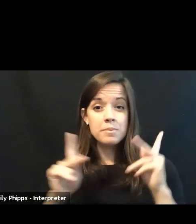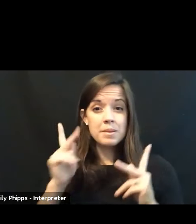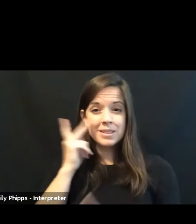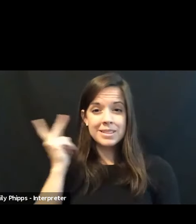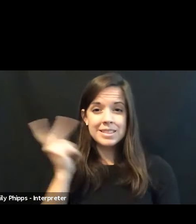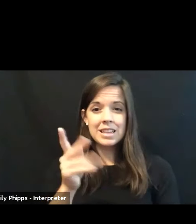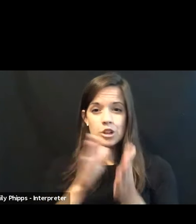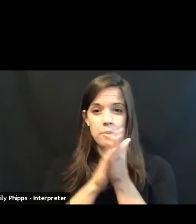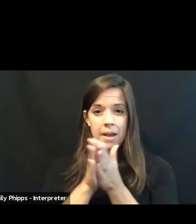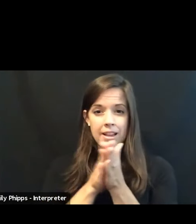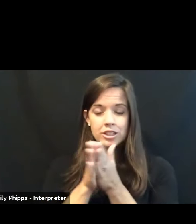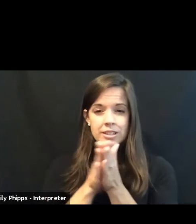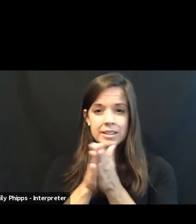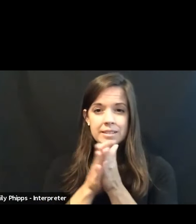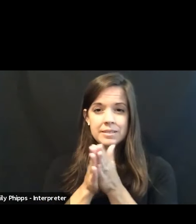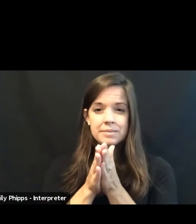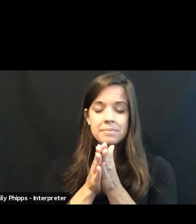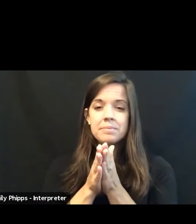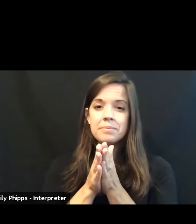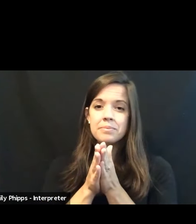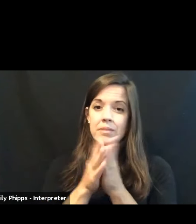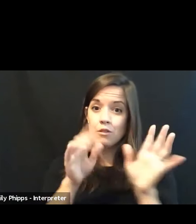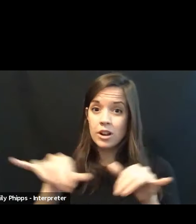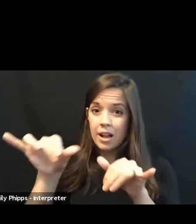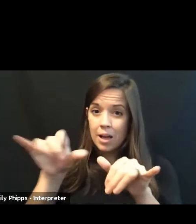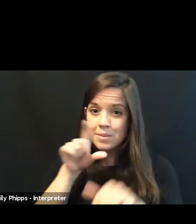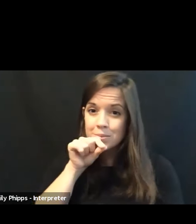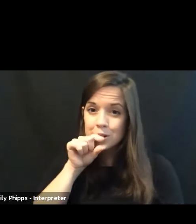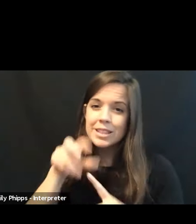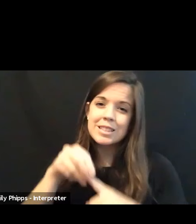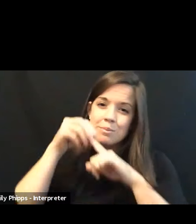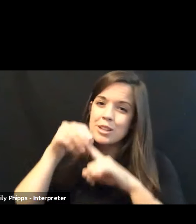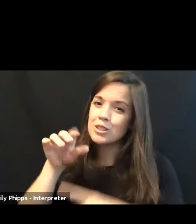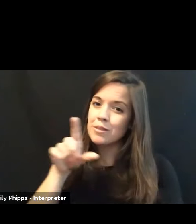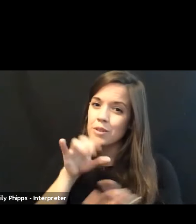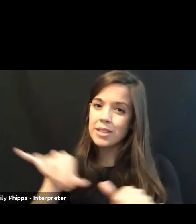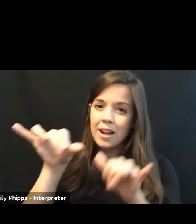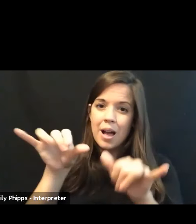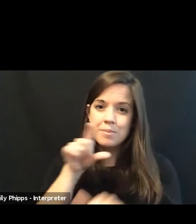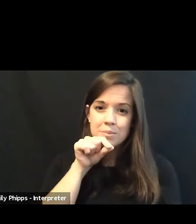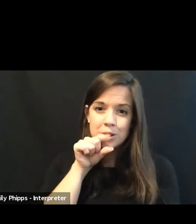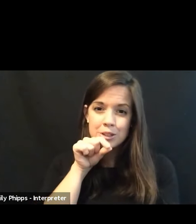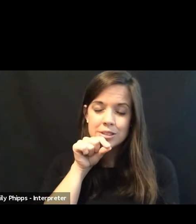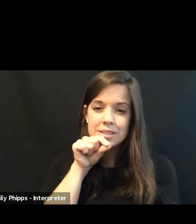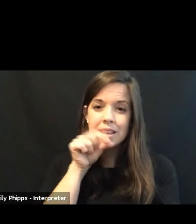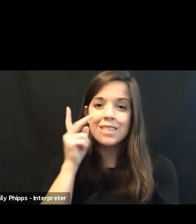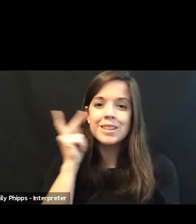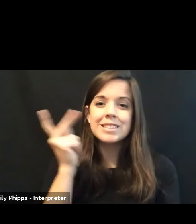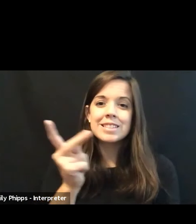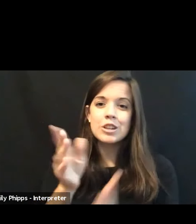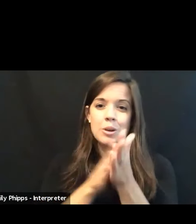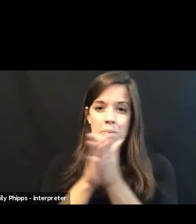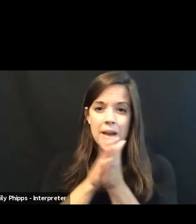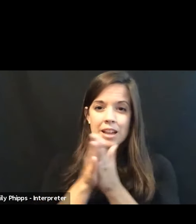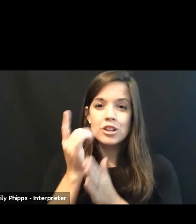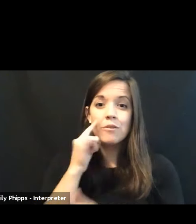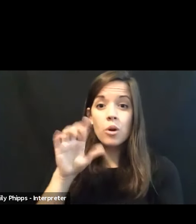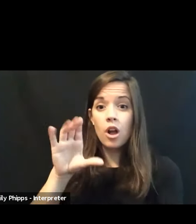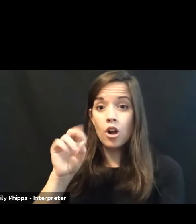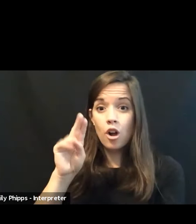even for the common birds, especially for the common birds, so that they see your passion for a cardinal,